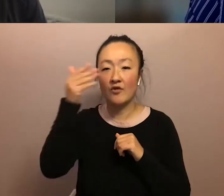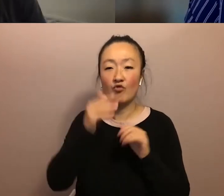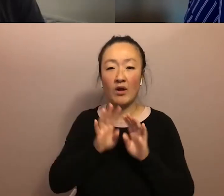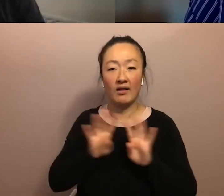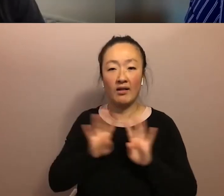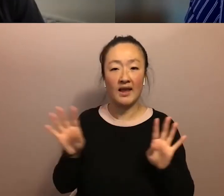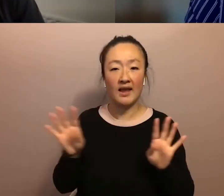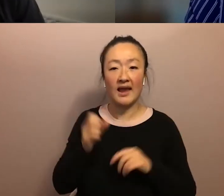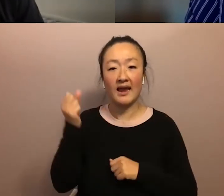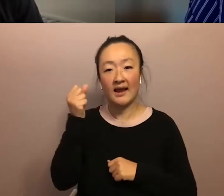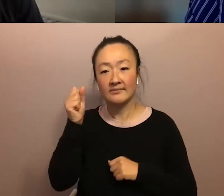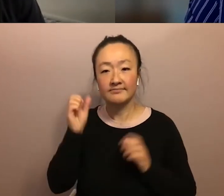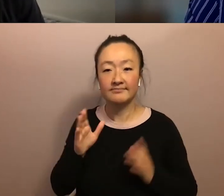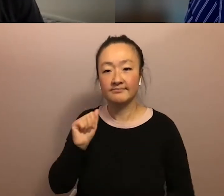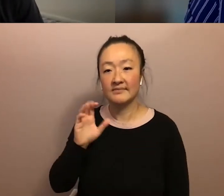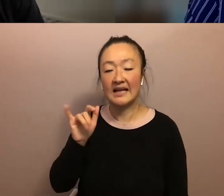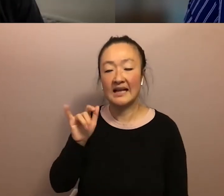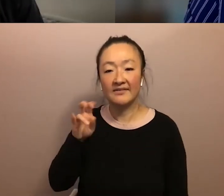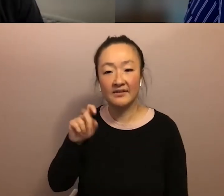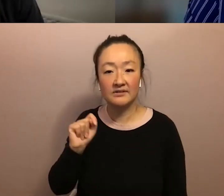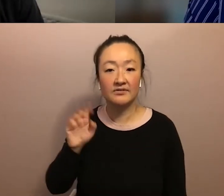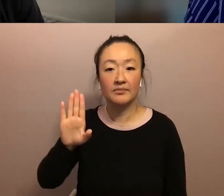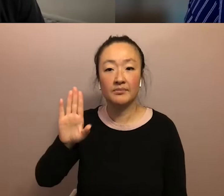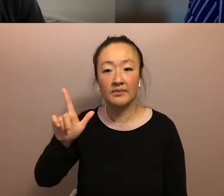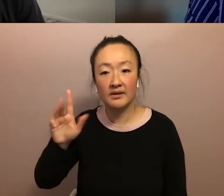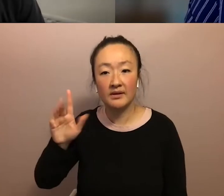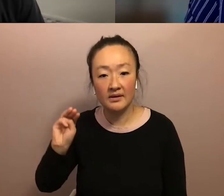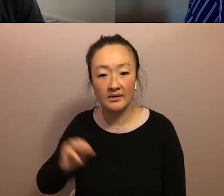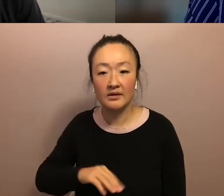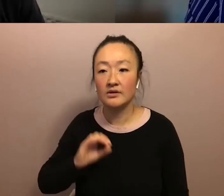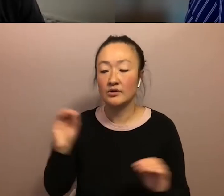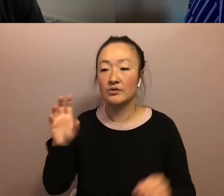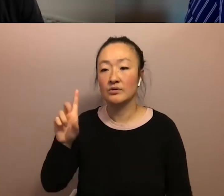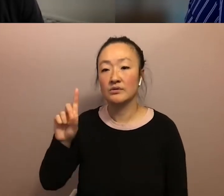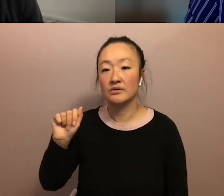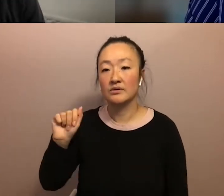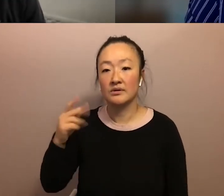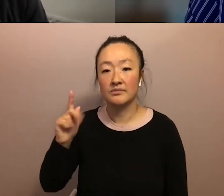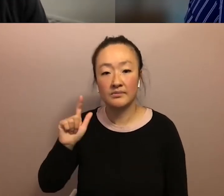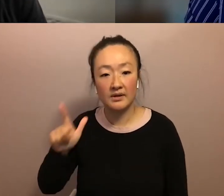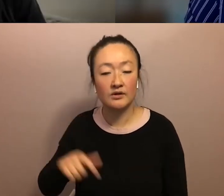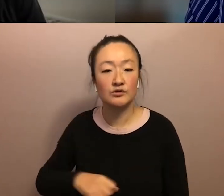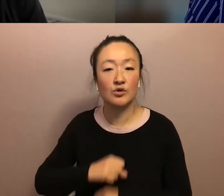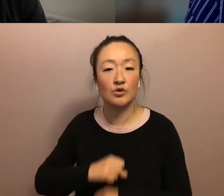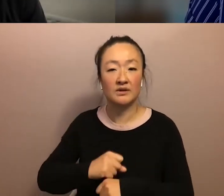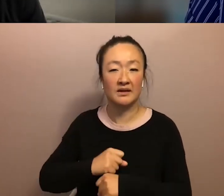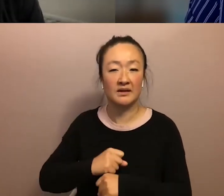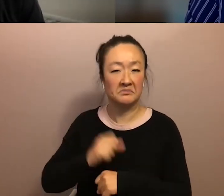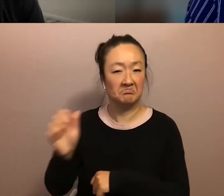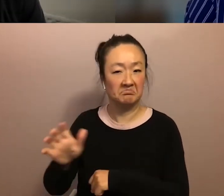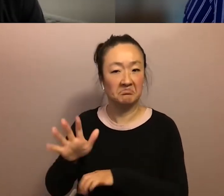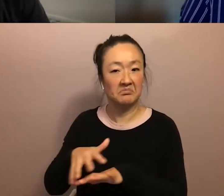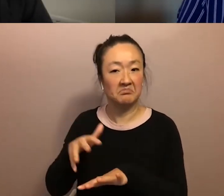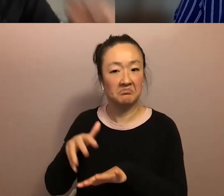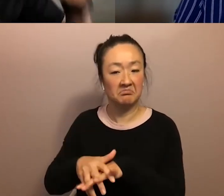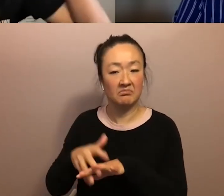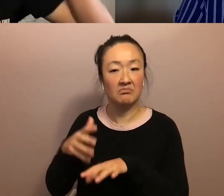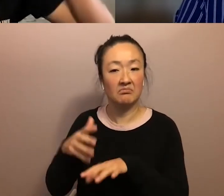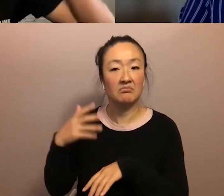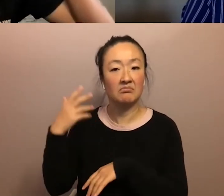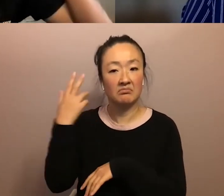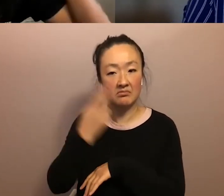Lives Matter to no DAPL to, uh, protect Mona Awakea who have really straddled the line